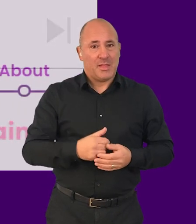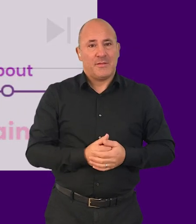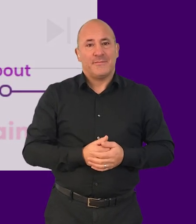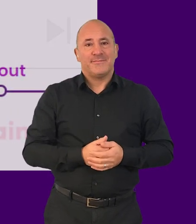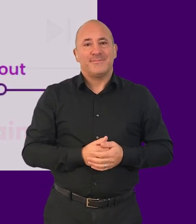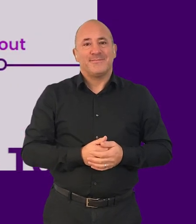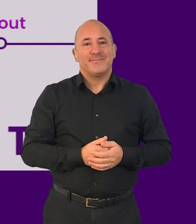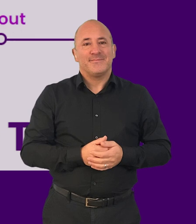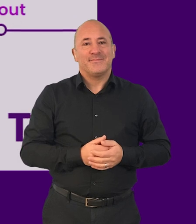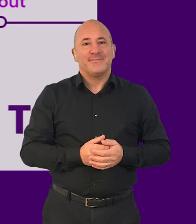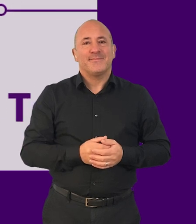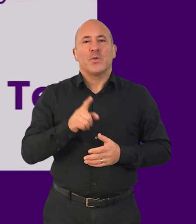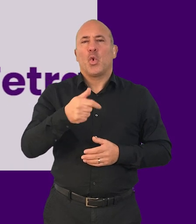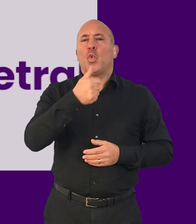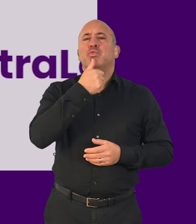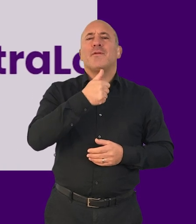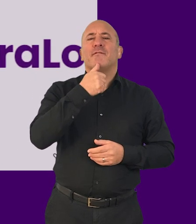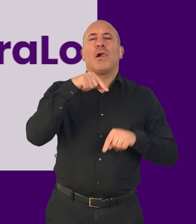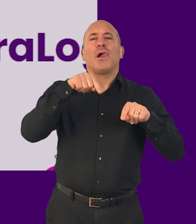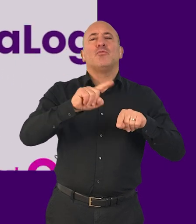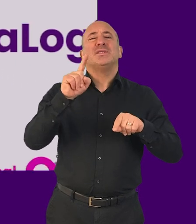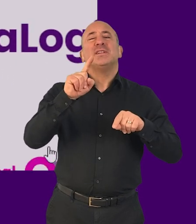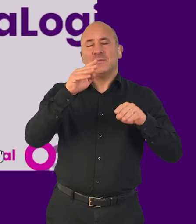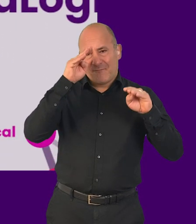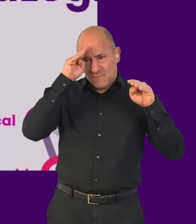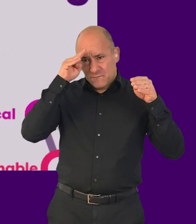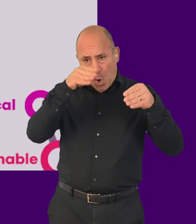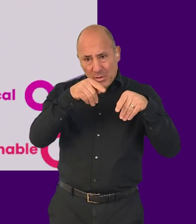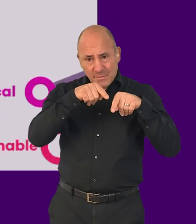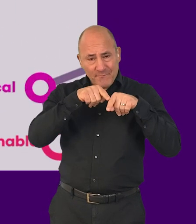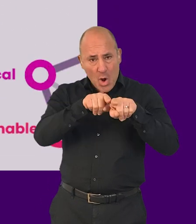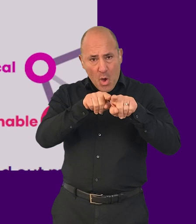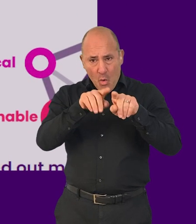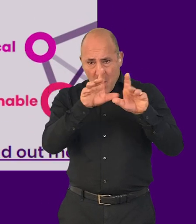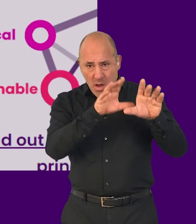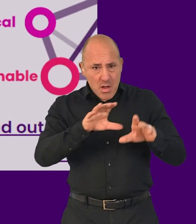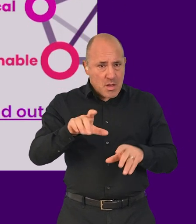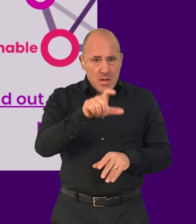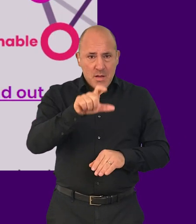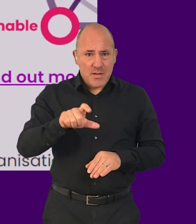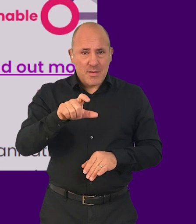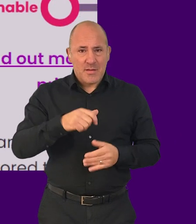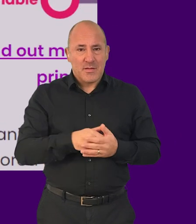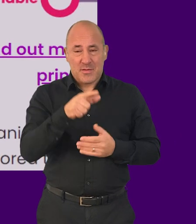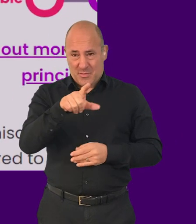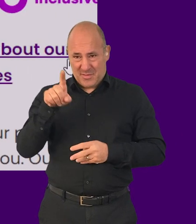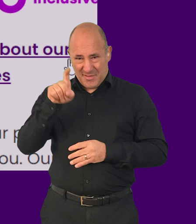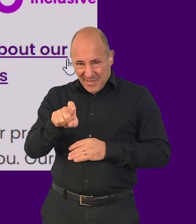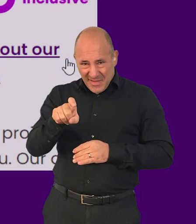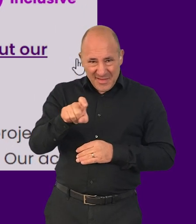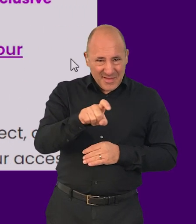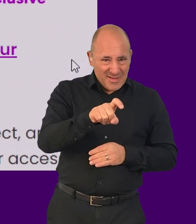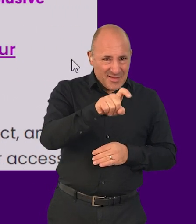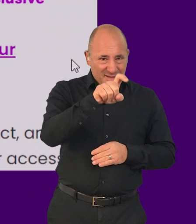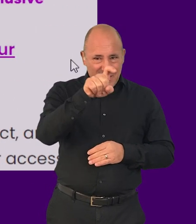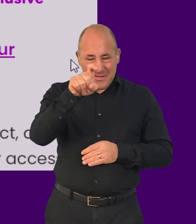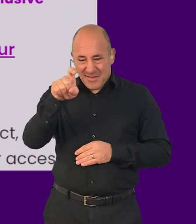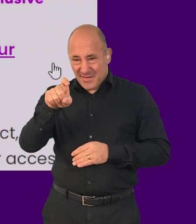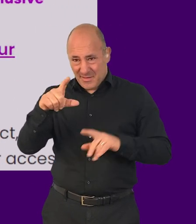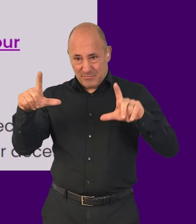A really useful feature of screen magnification is focus tracking. As you move the pointer or cursor, the screen magnifier